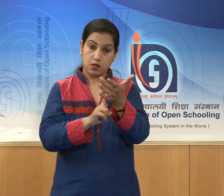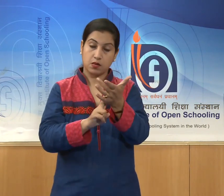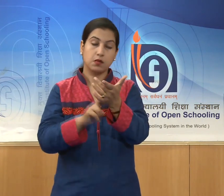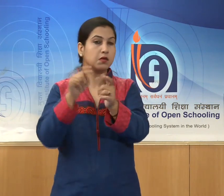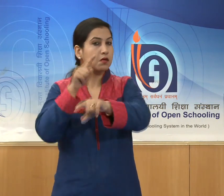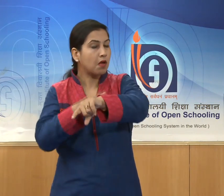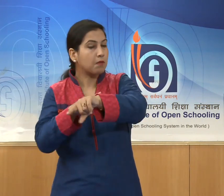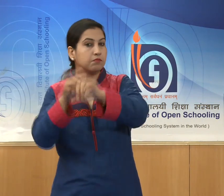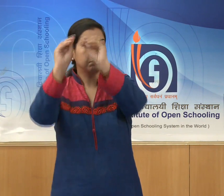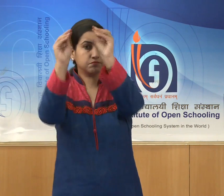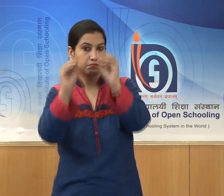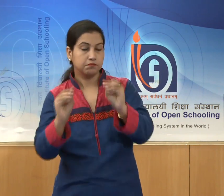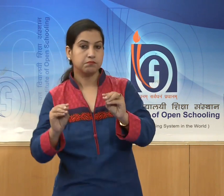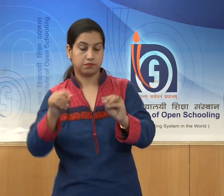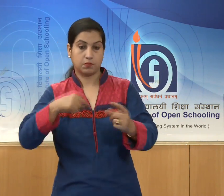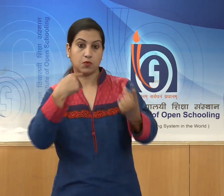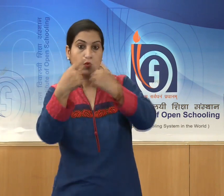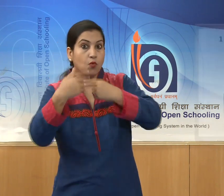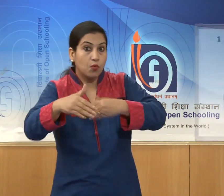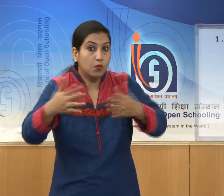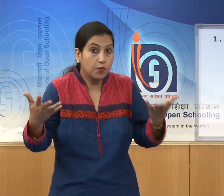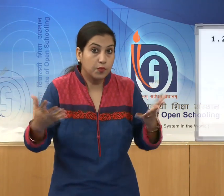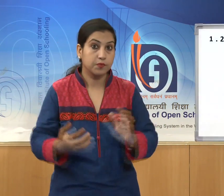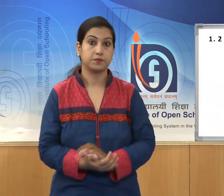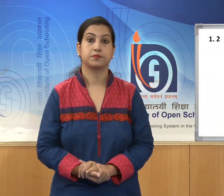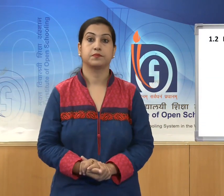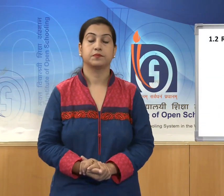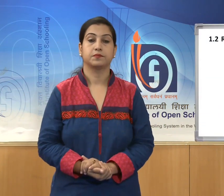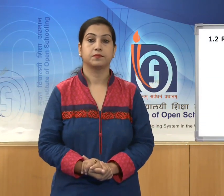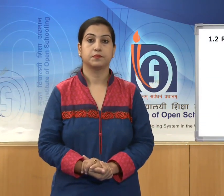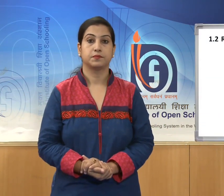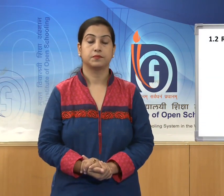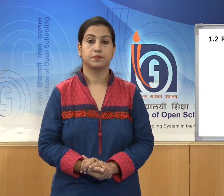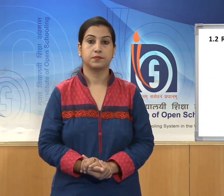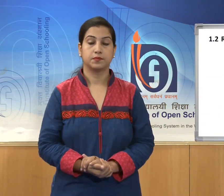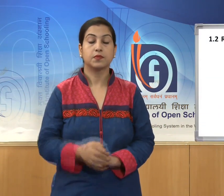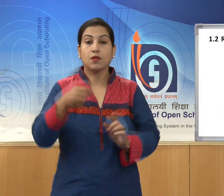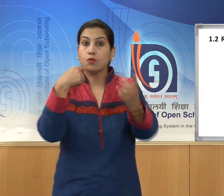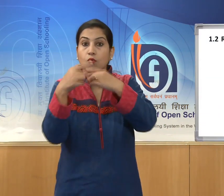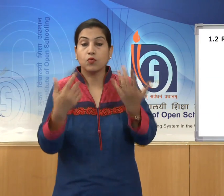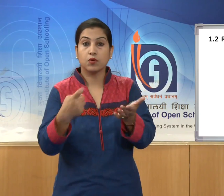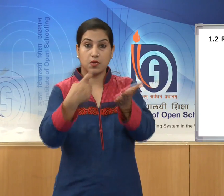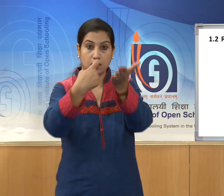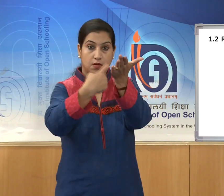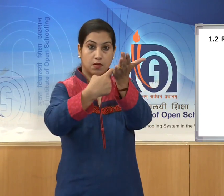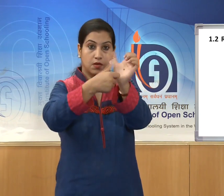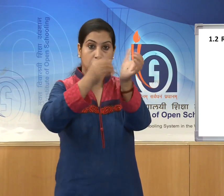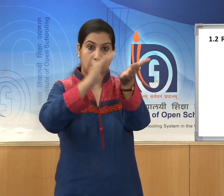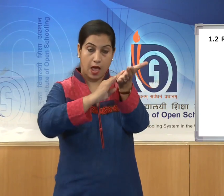We will discuss the Ram Purva Bull capital.